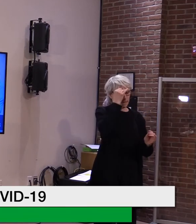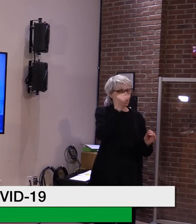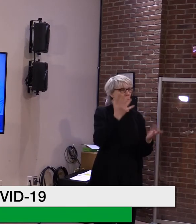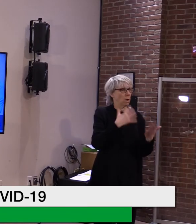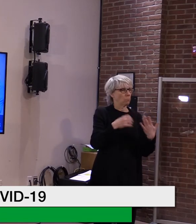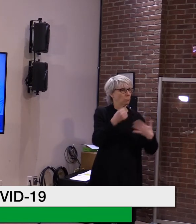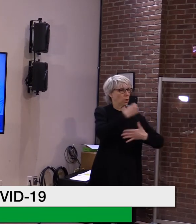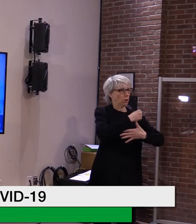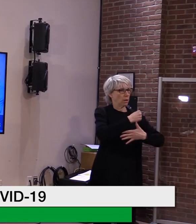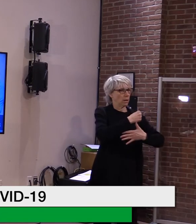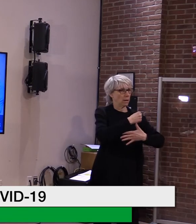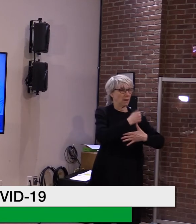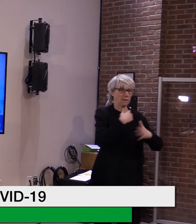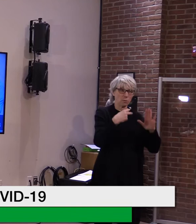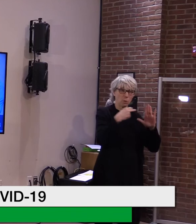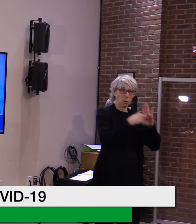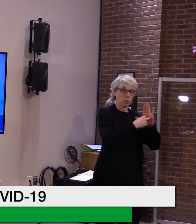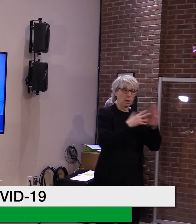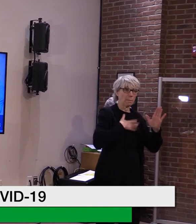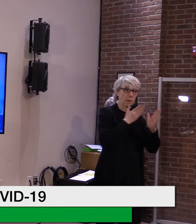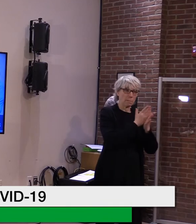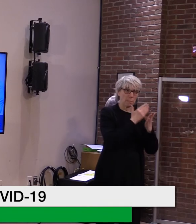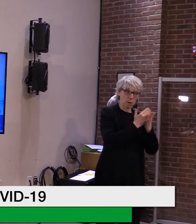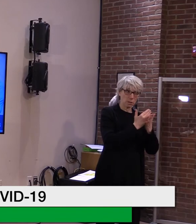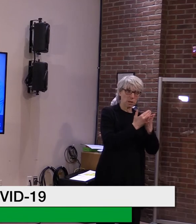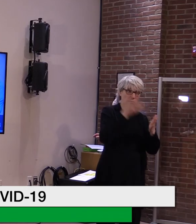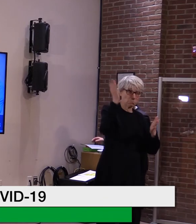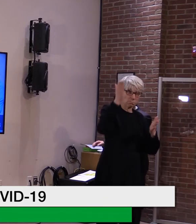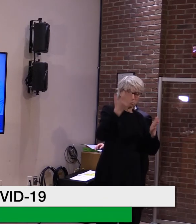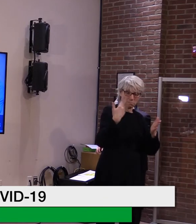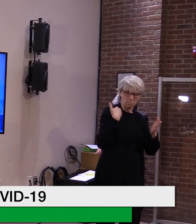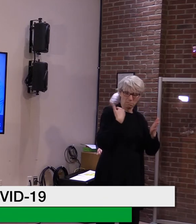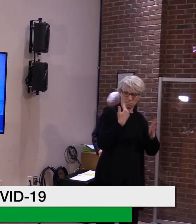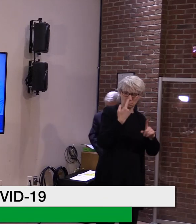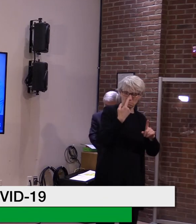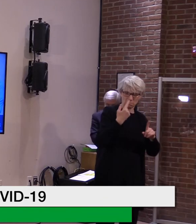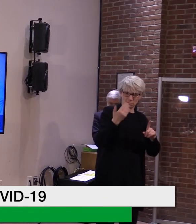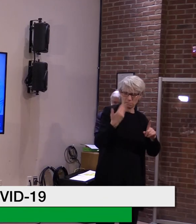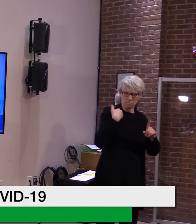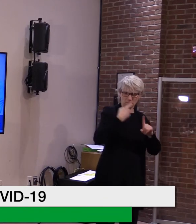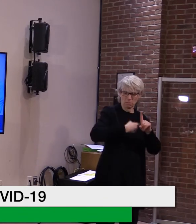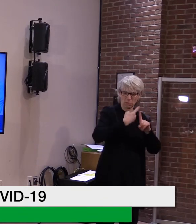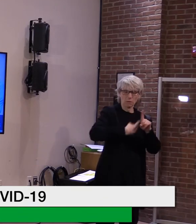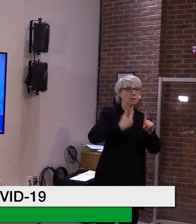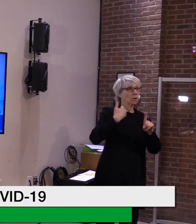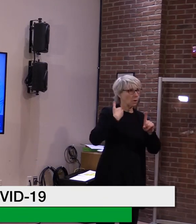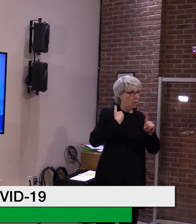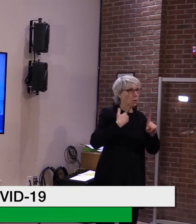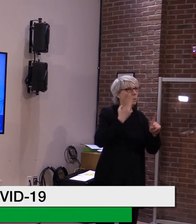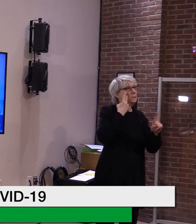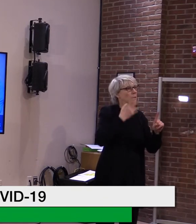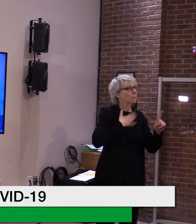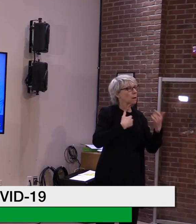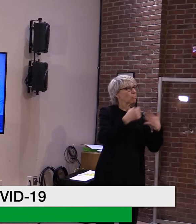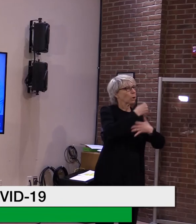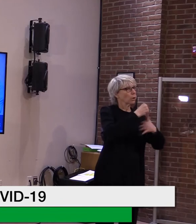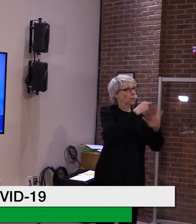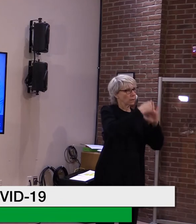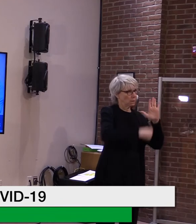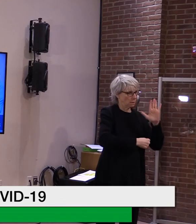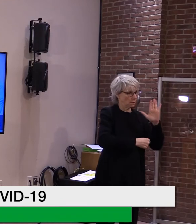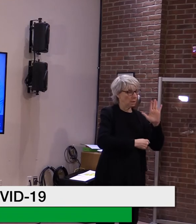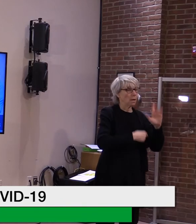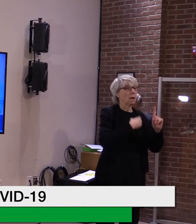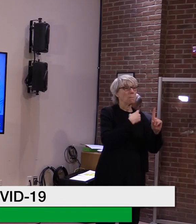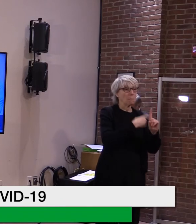budget and get an idea of where I think we should focus. Uh, we are also, uh, asking our cabinet members, uh, to come